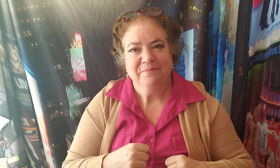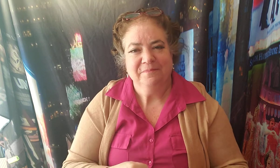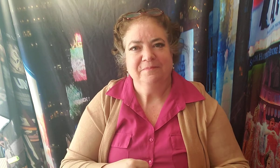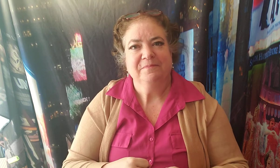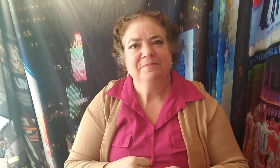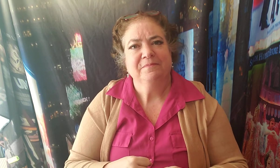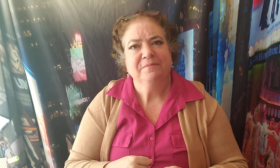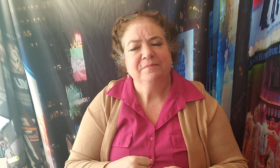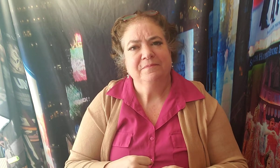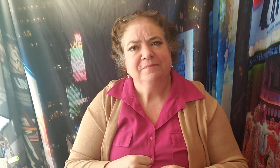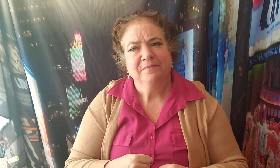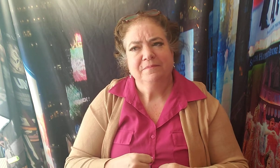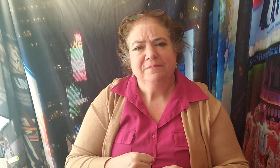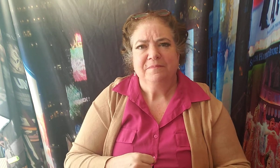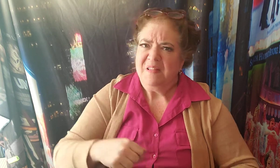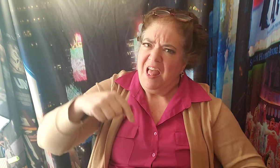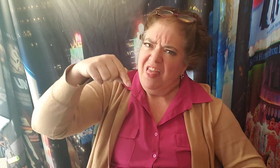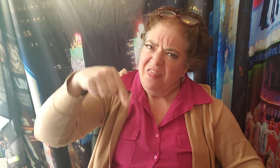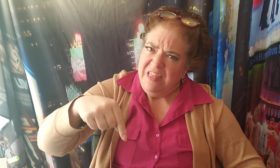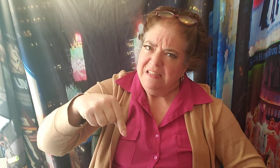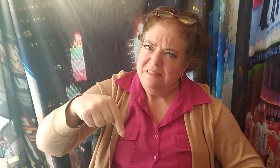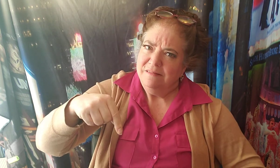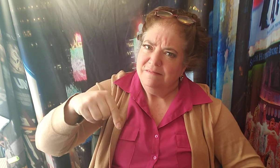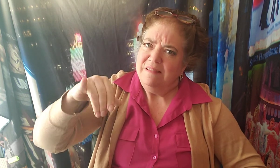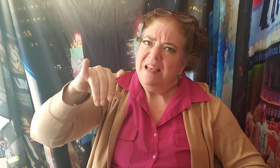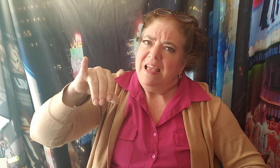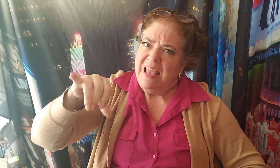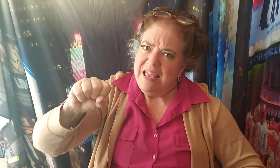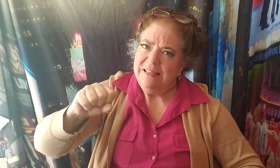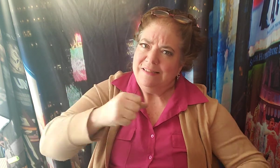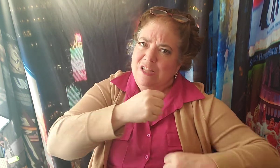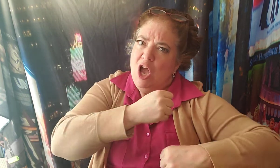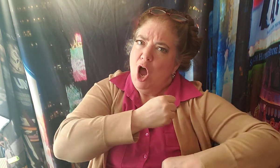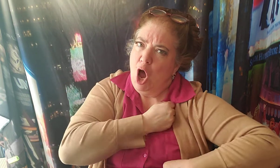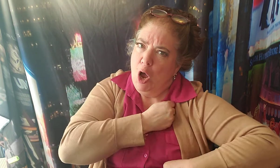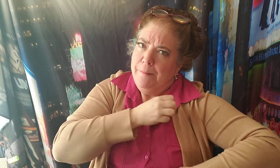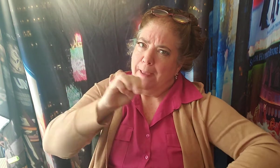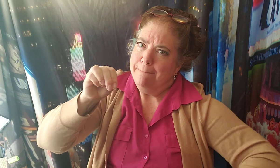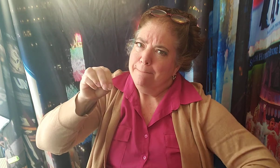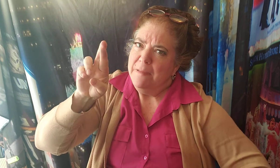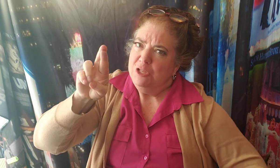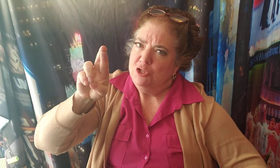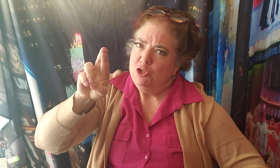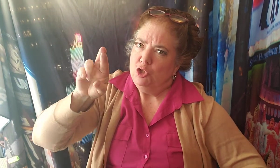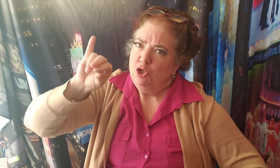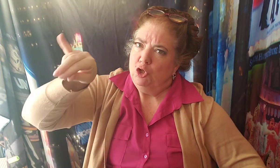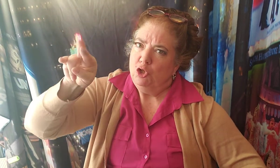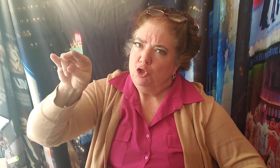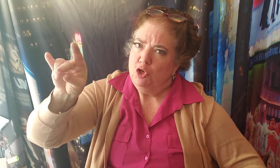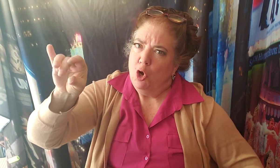This is the army Mr. Jones No private rooms